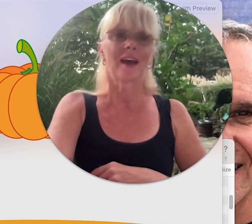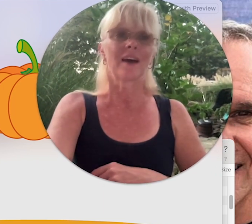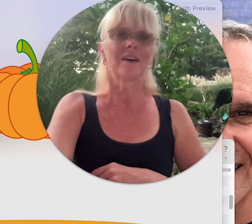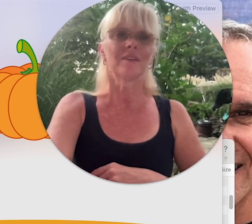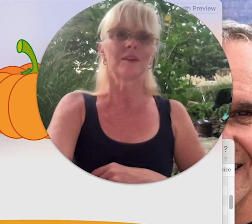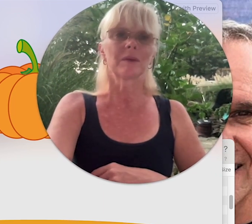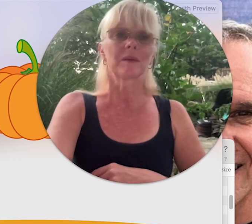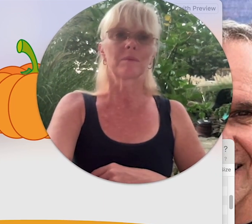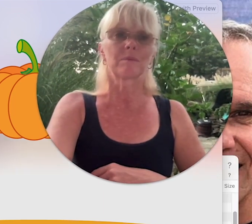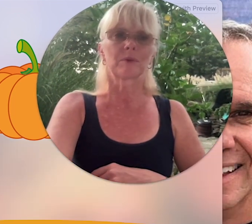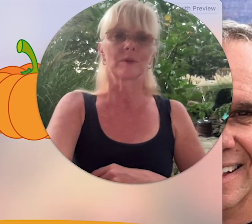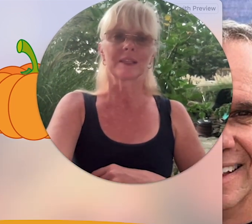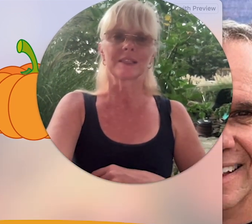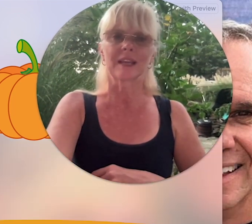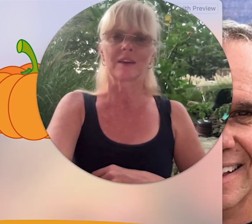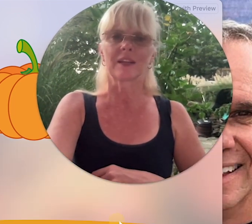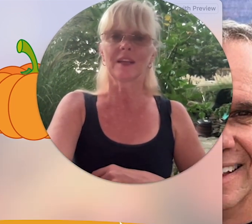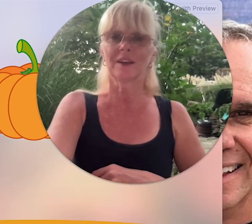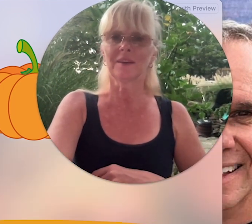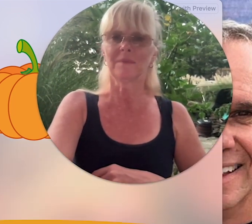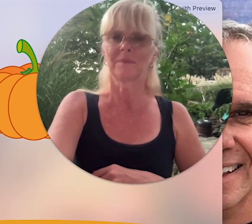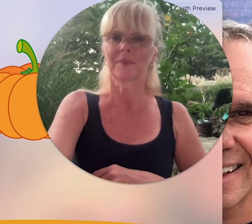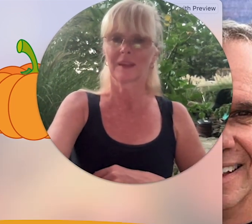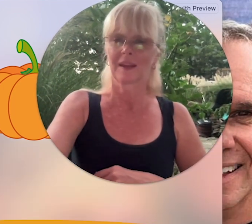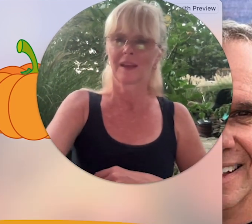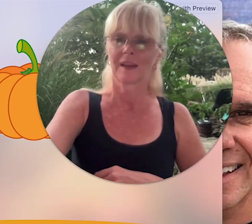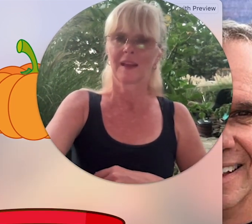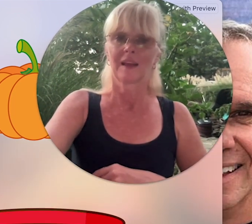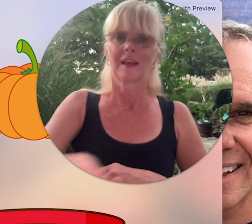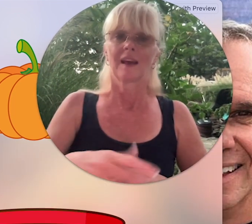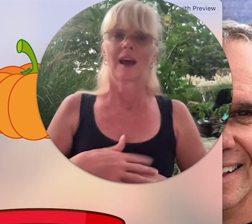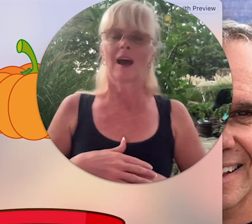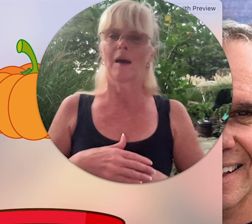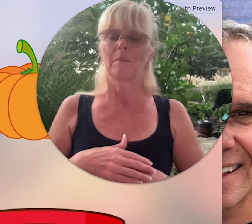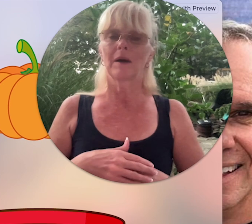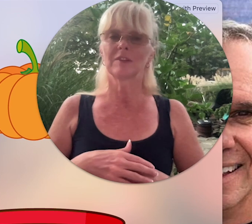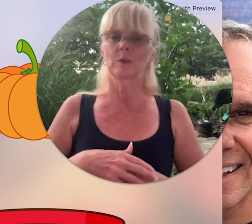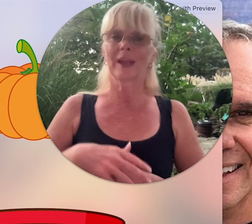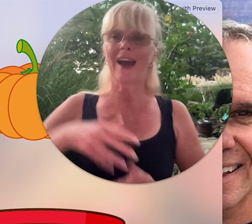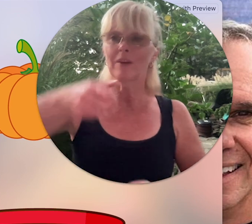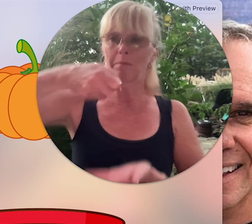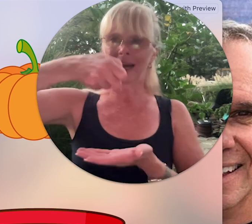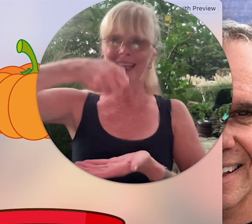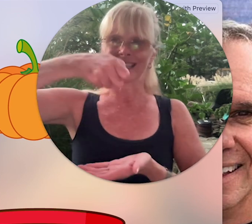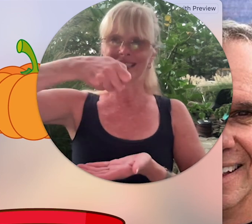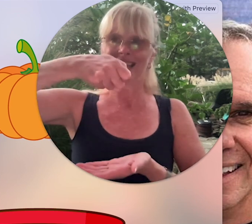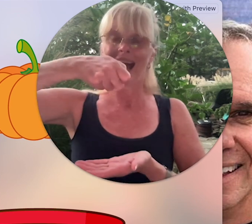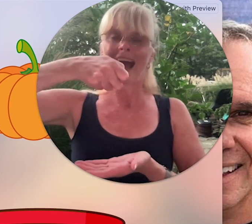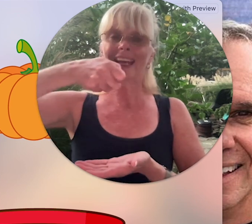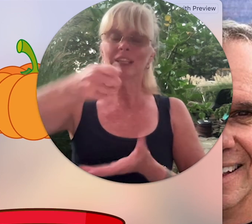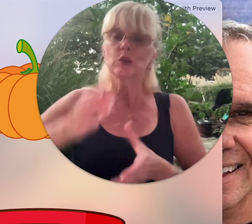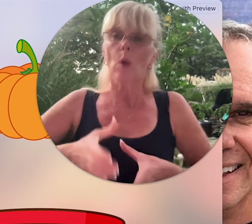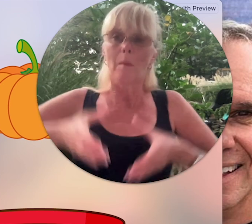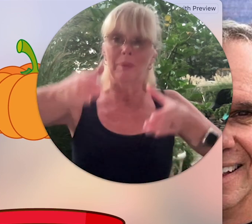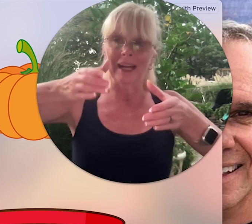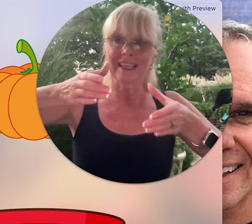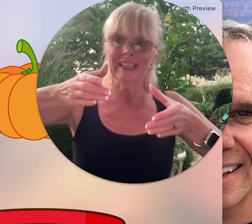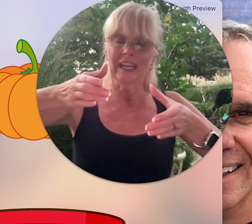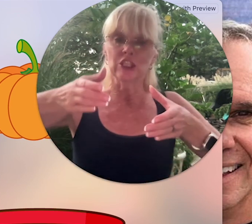let me pull this down here so we have a bucket I can do a bucket and